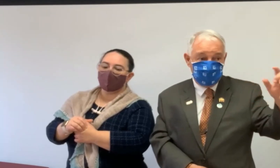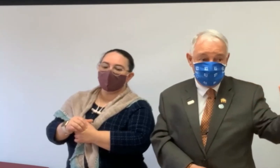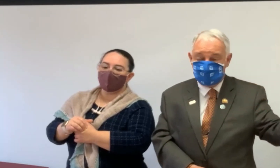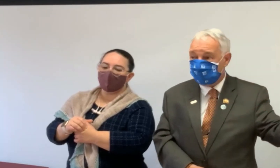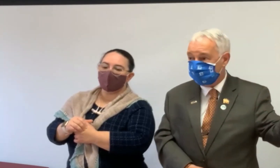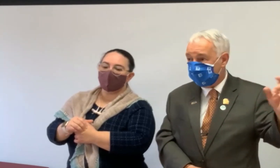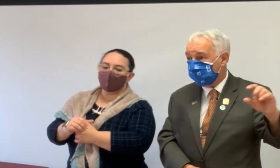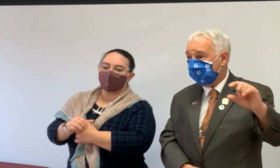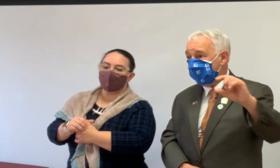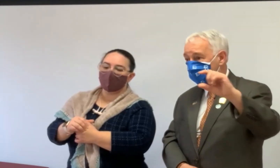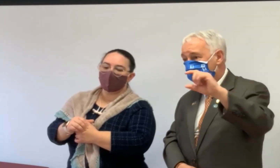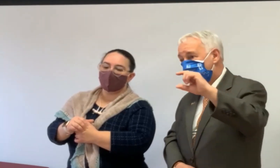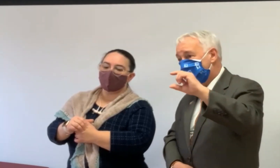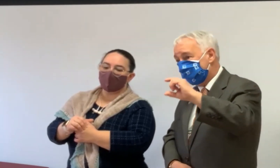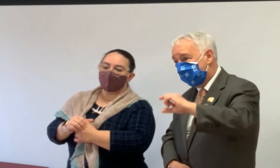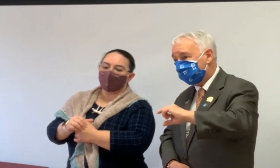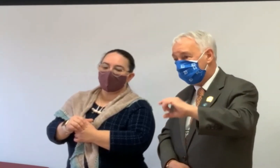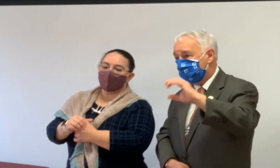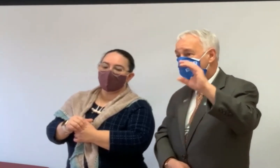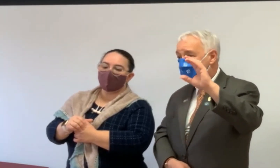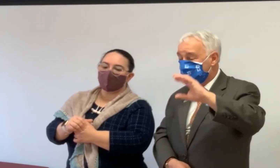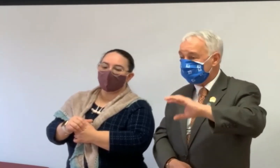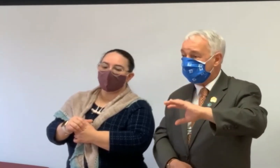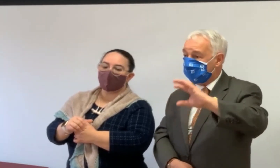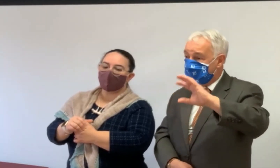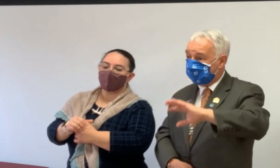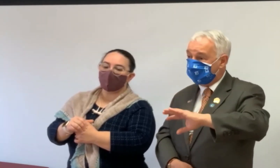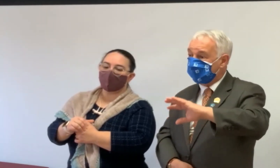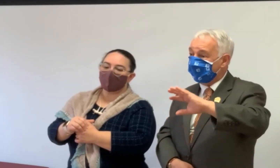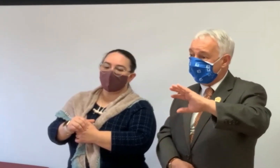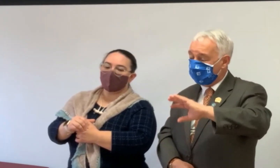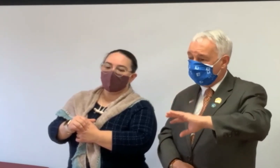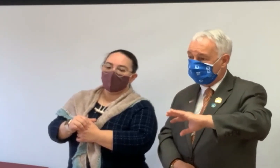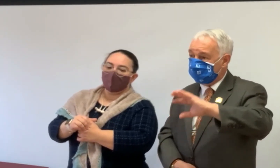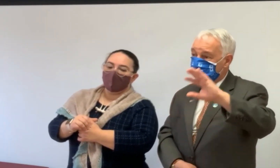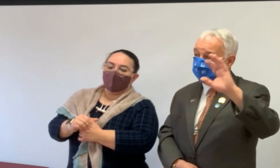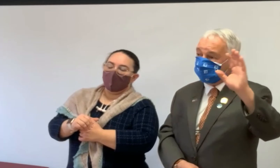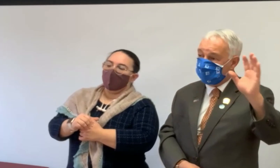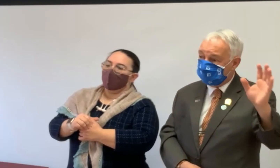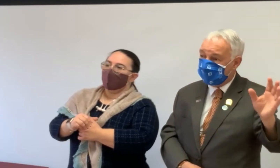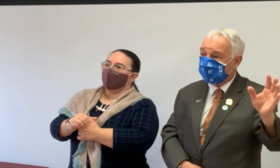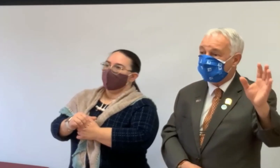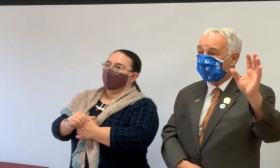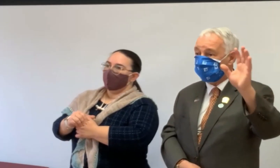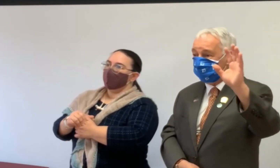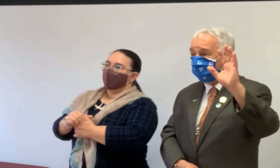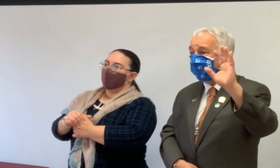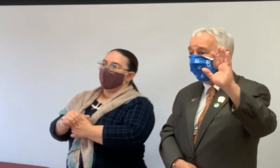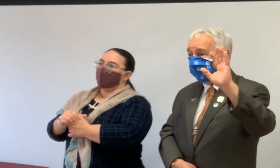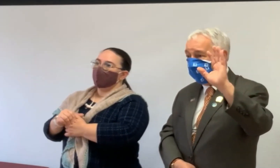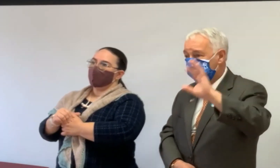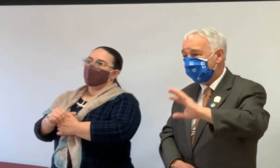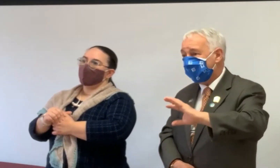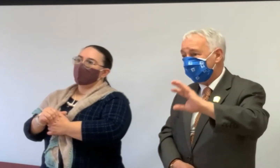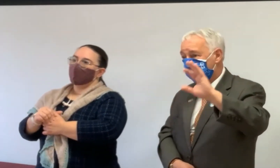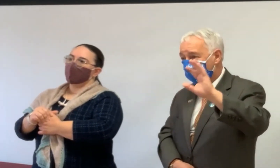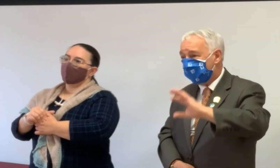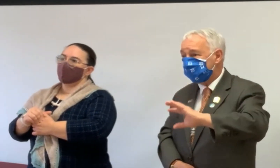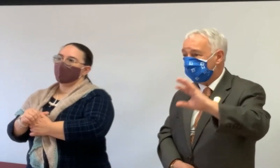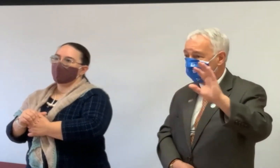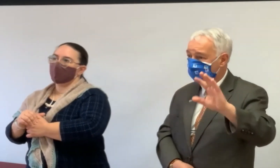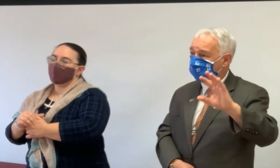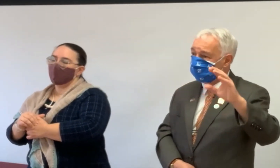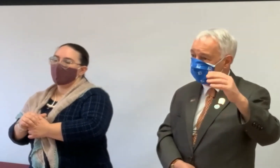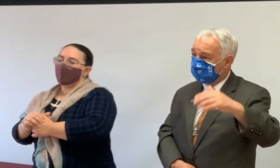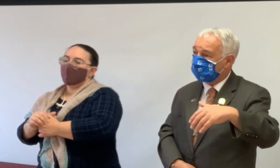you could think you're going to save money by paying less, you may in the long run end up costing yourself more money. You may also not be getting the